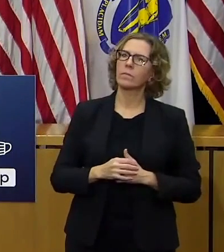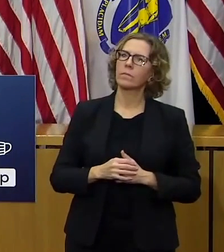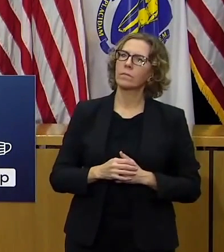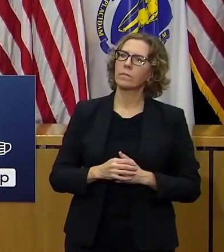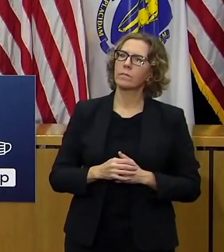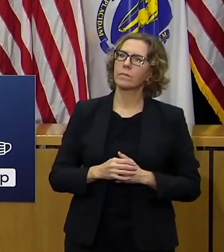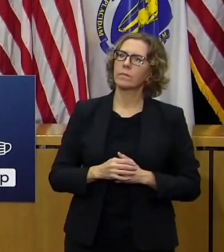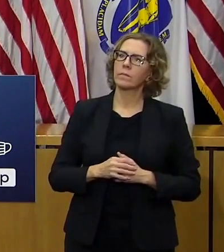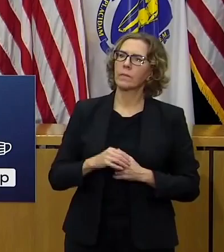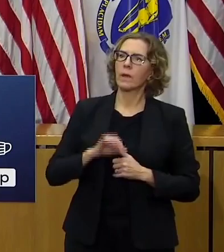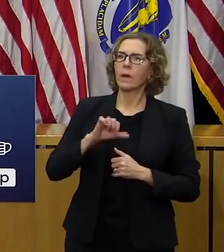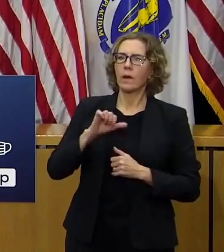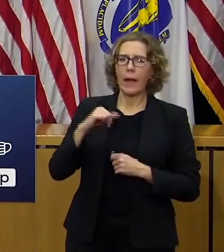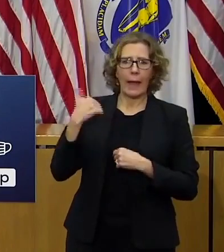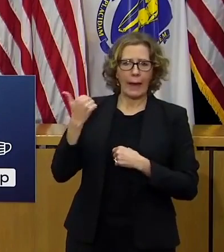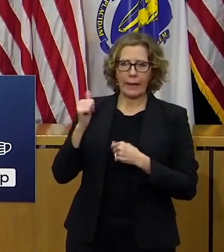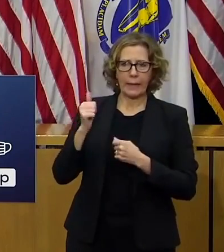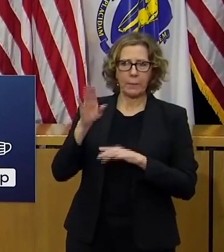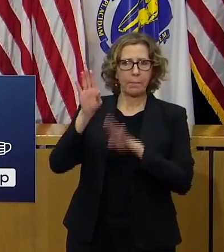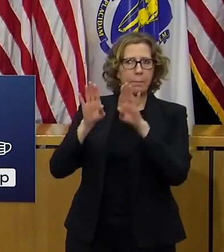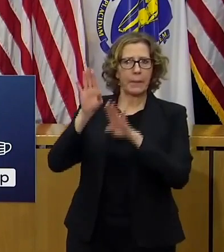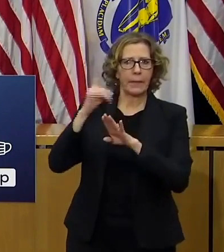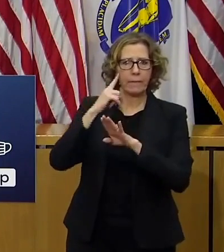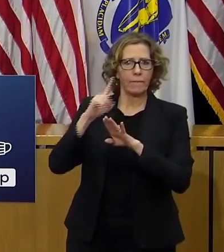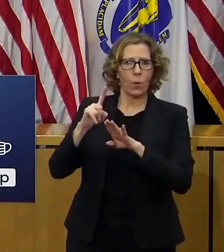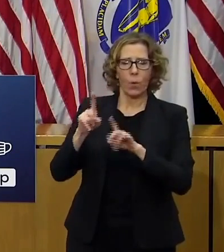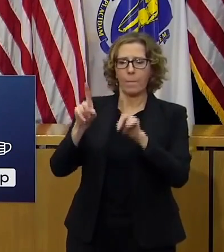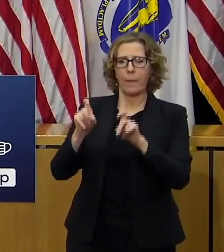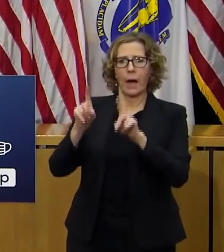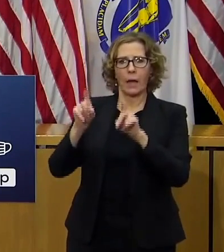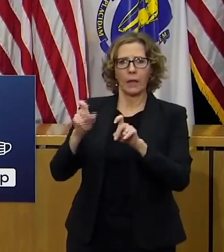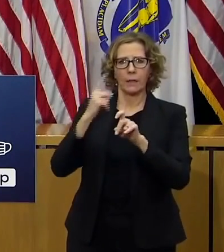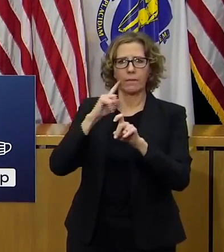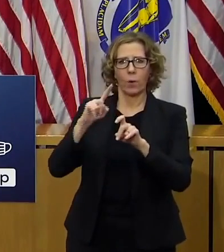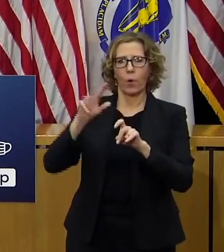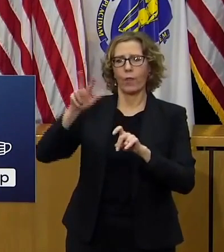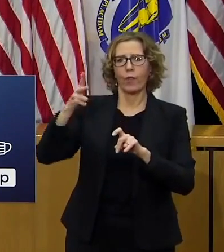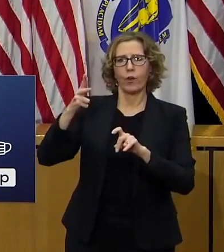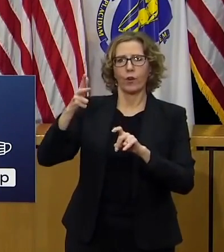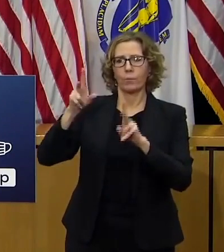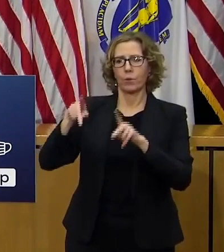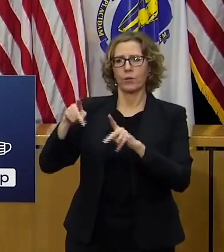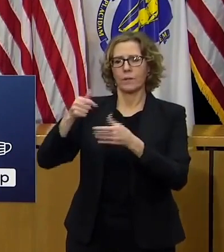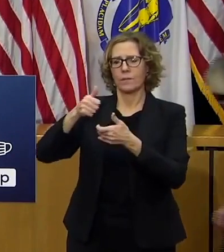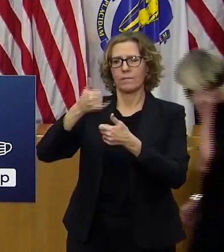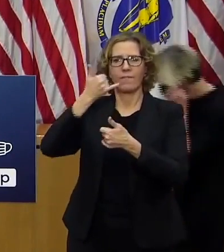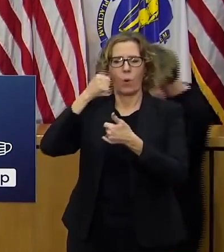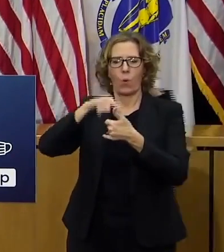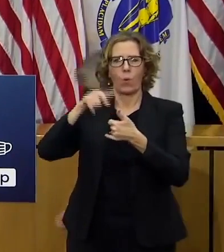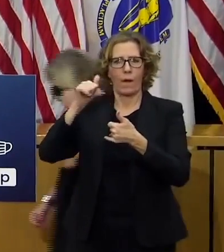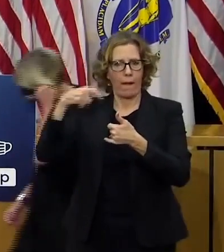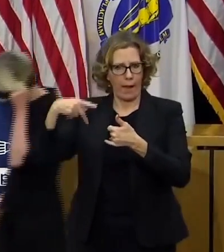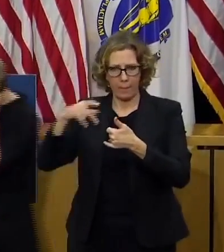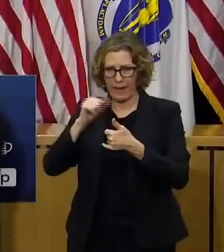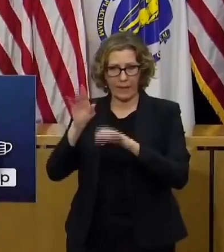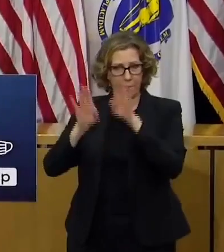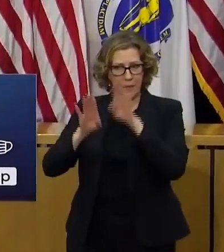that would be um good test communities for that i'm gonna let my buddy the secretary speak so